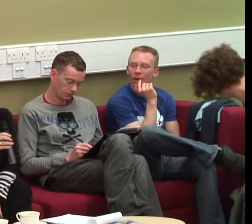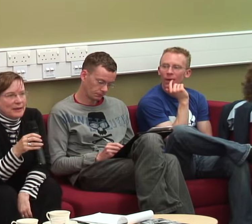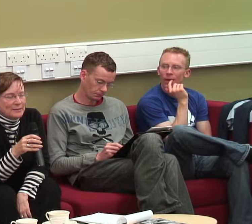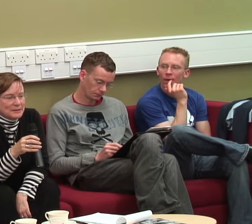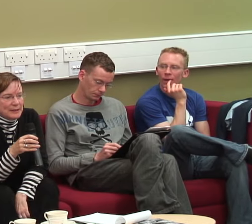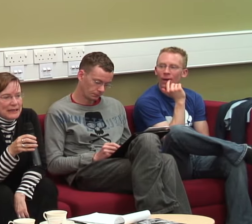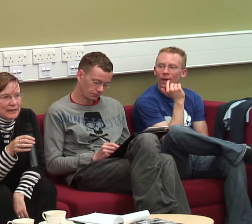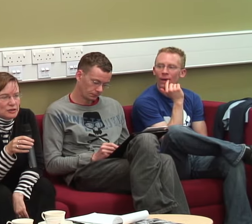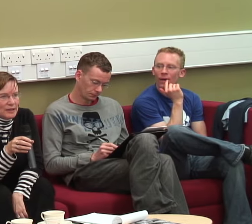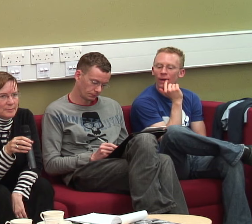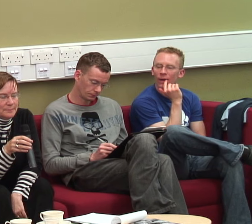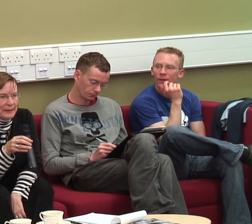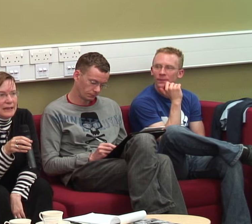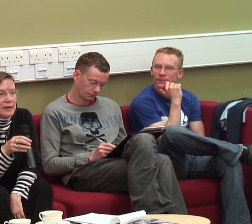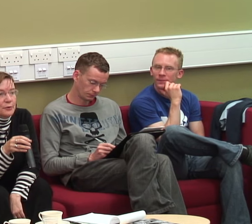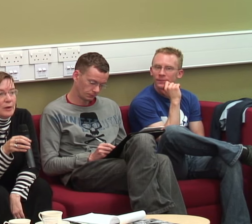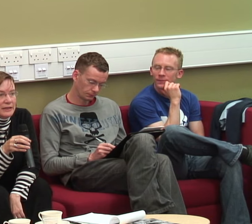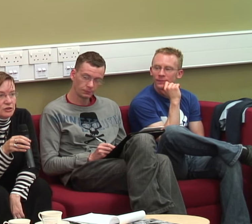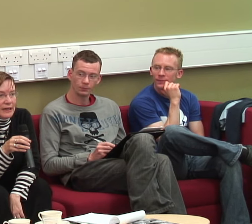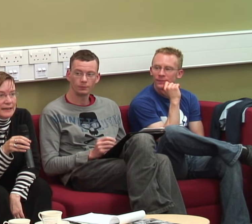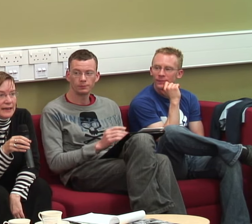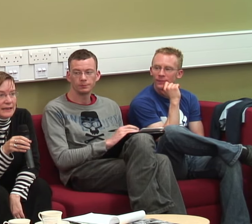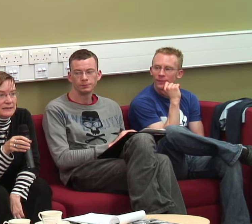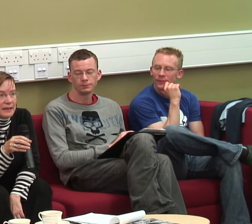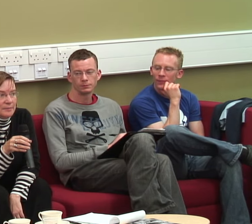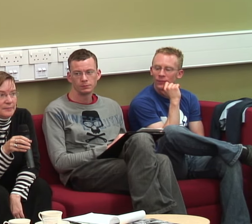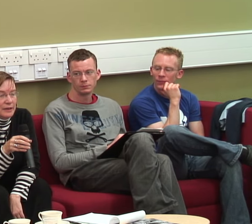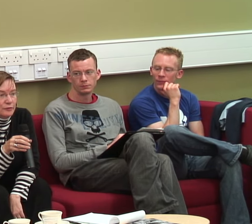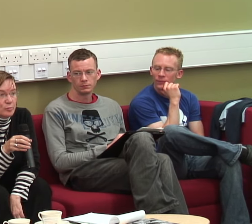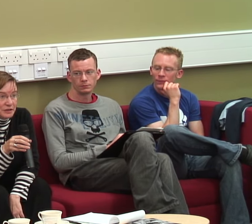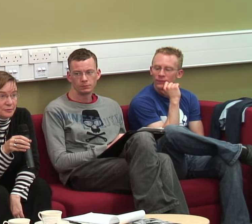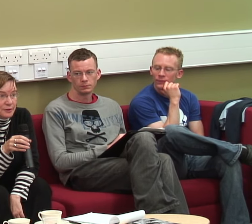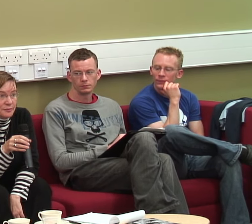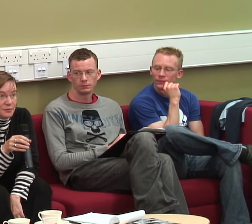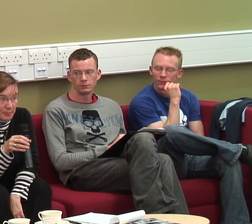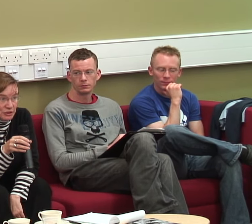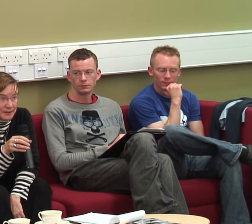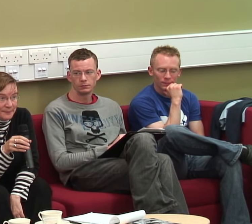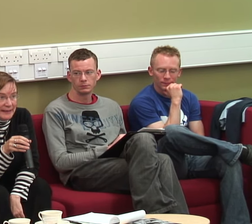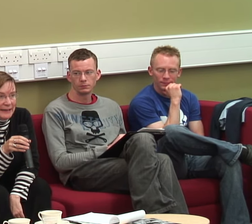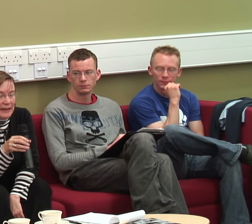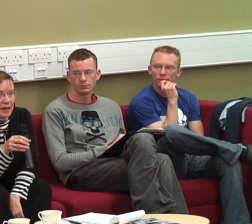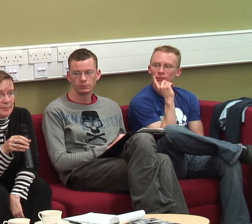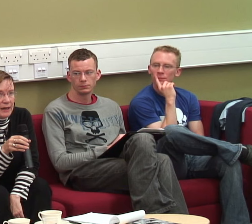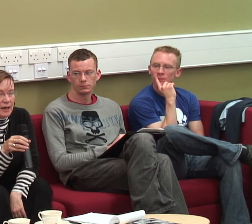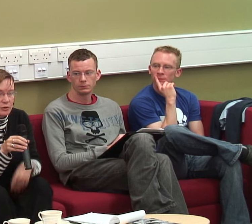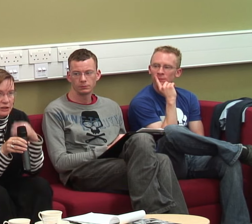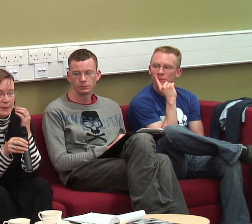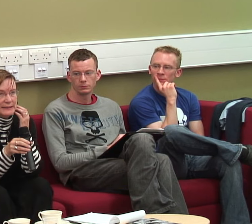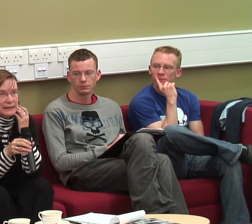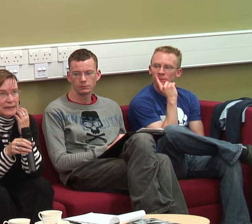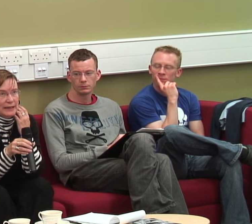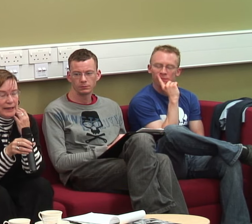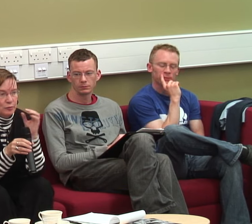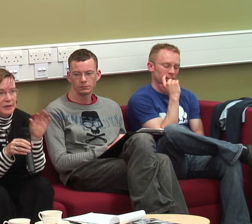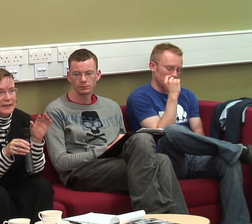Hello, my name is Bernadette Lynch and I'm a mental health awareness trainer and a former sufferer of depression. And I wanted